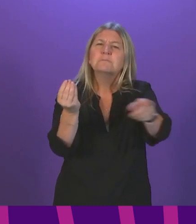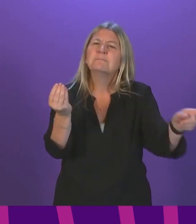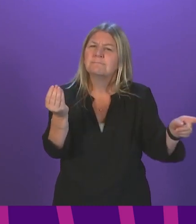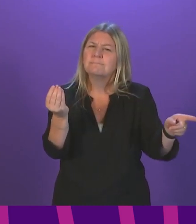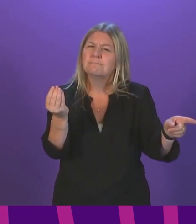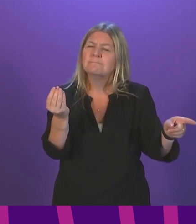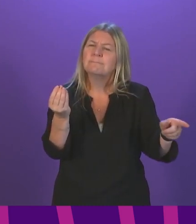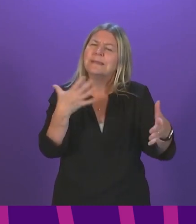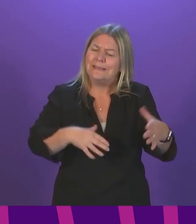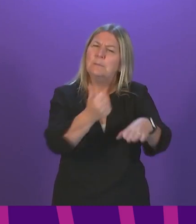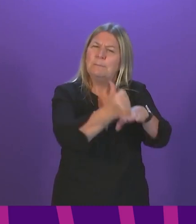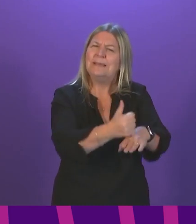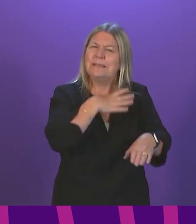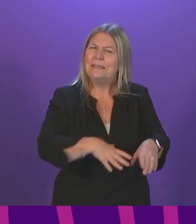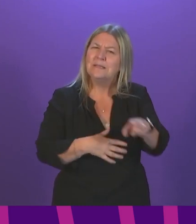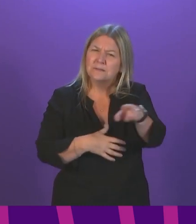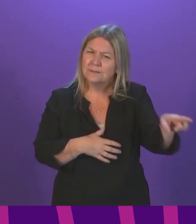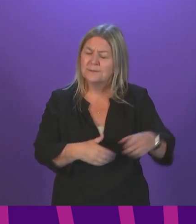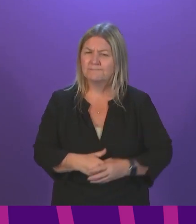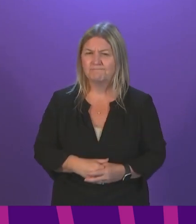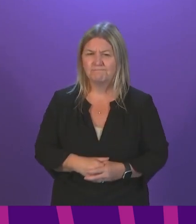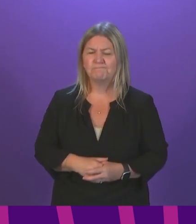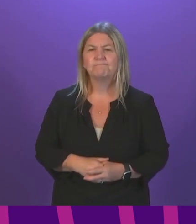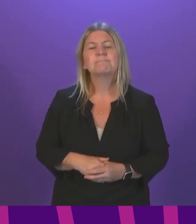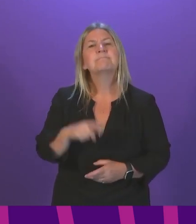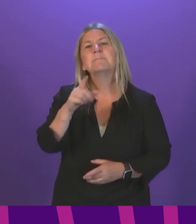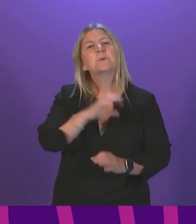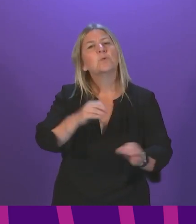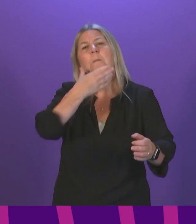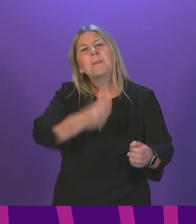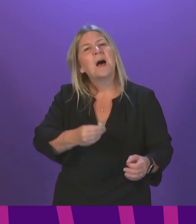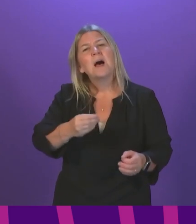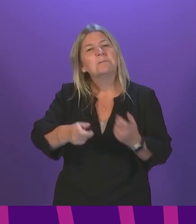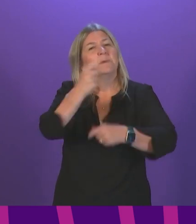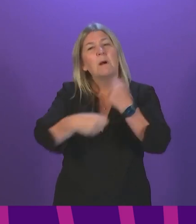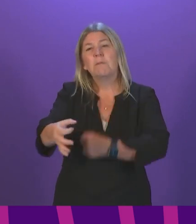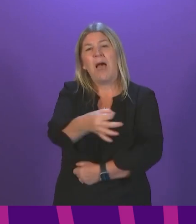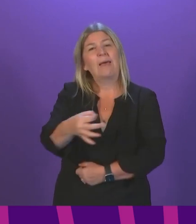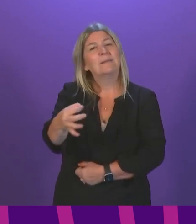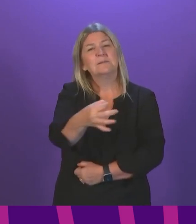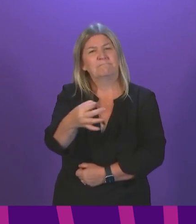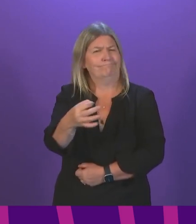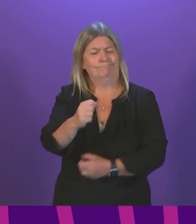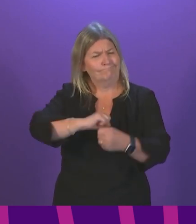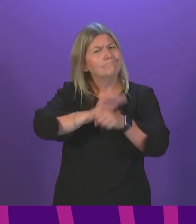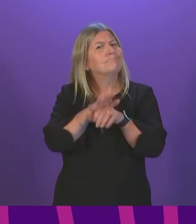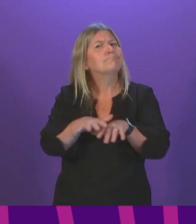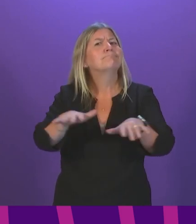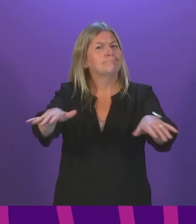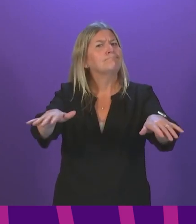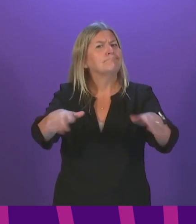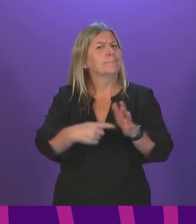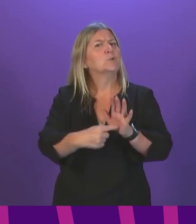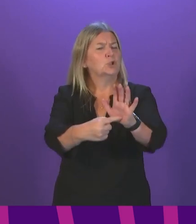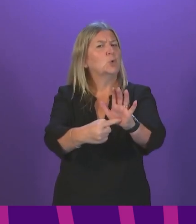As John Donne wrote, no man is an island. And the pandemic has shown us that.